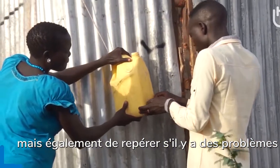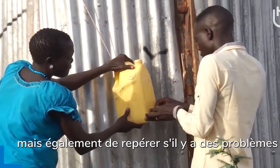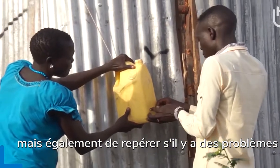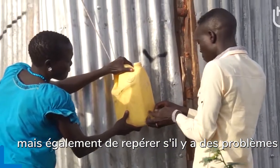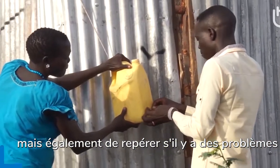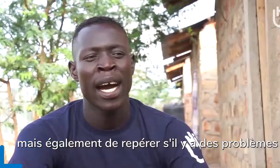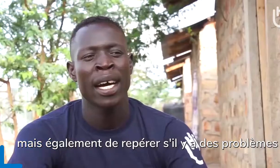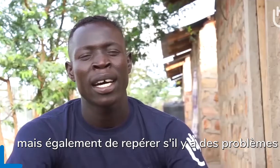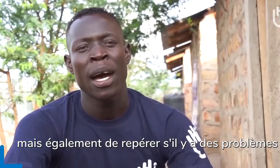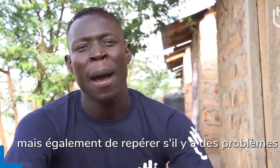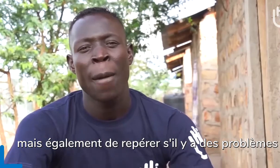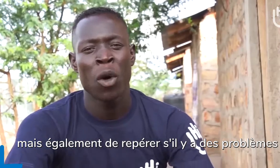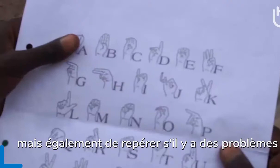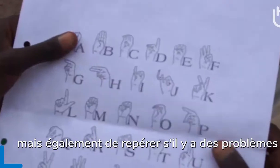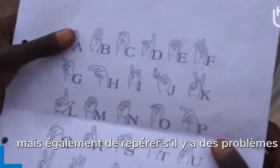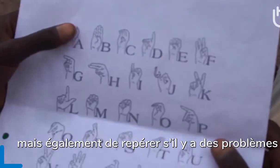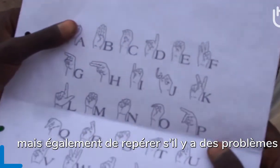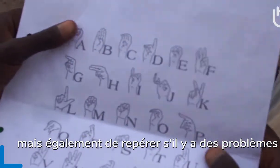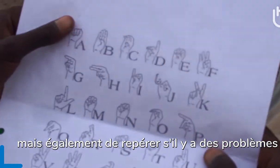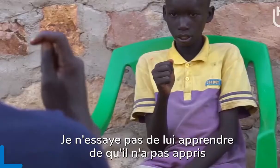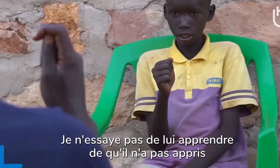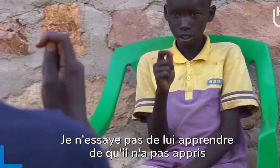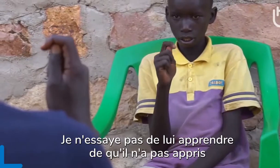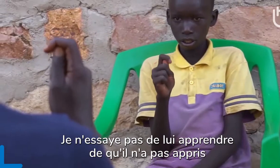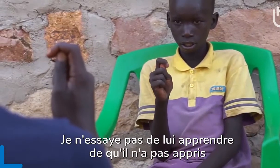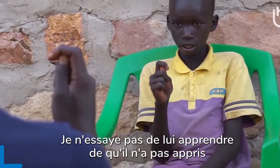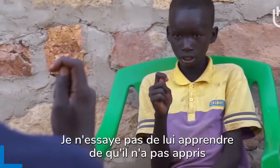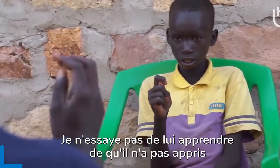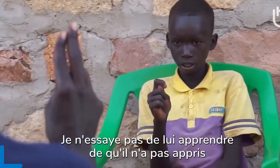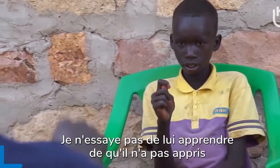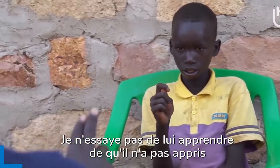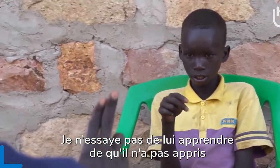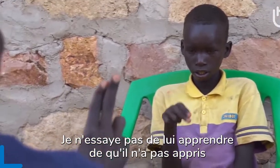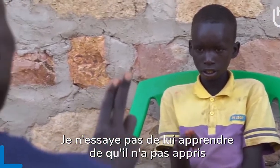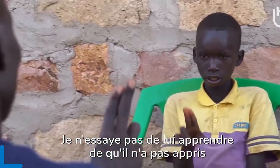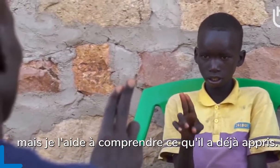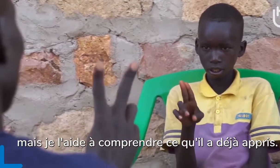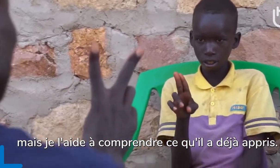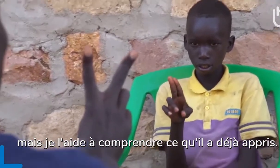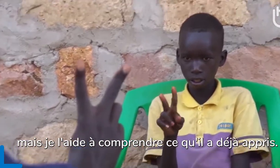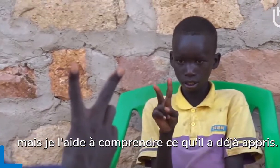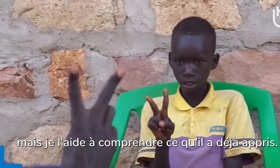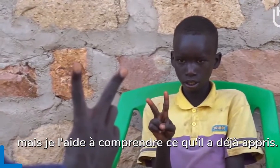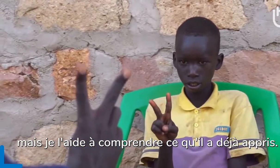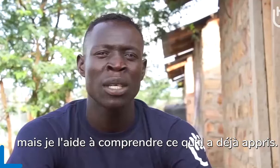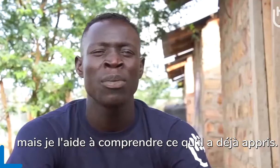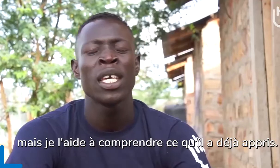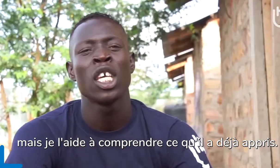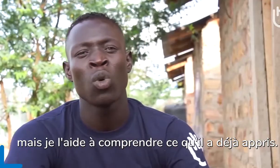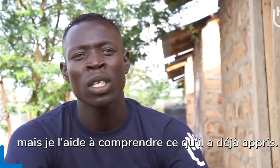concerns. I'm not teaching him what he has not been taught, but I'm trying to assist him in what